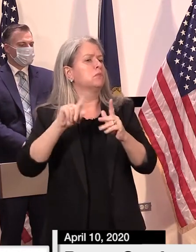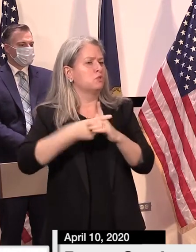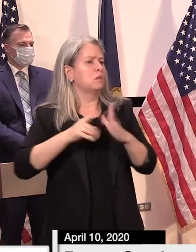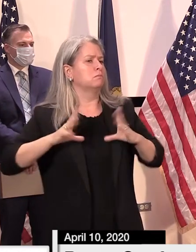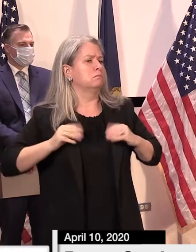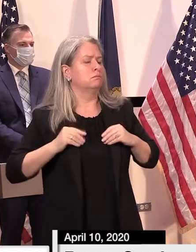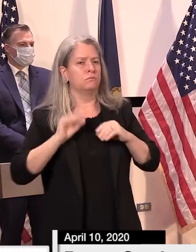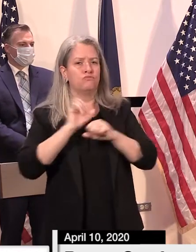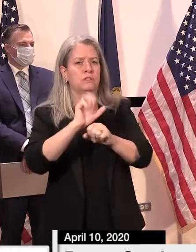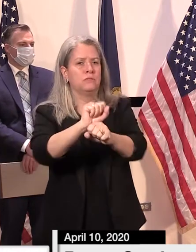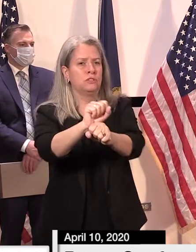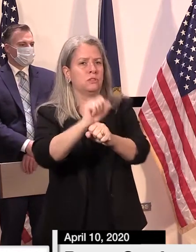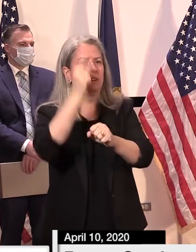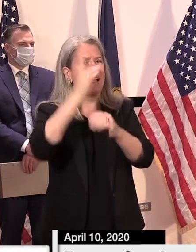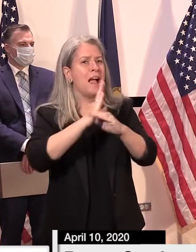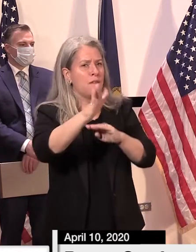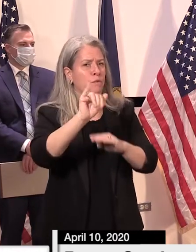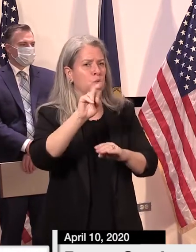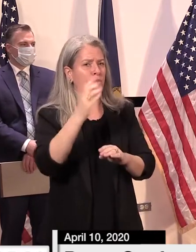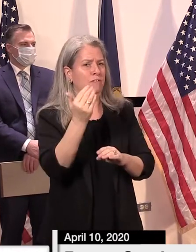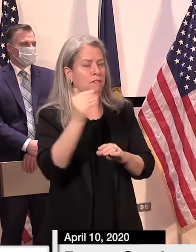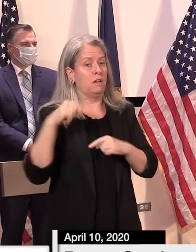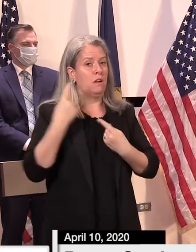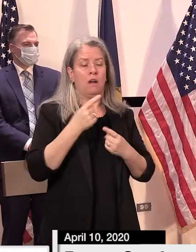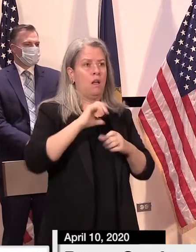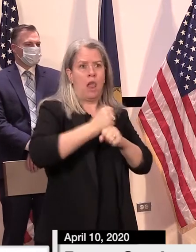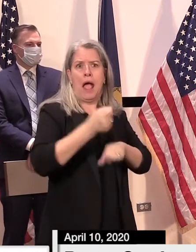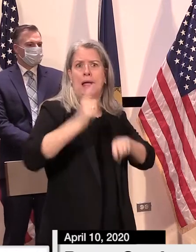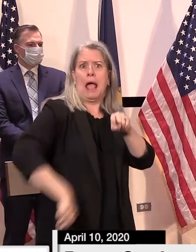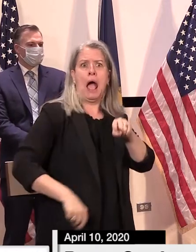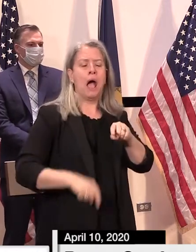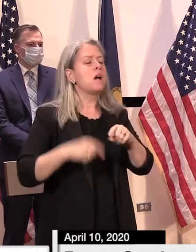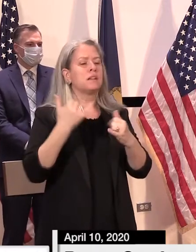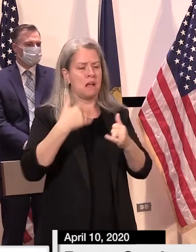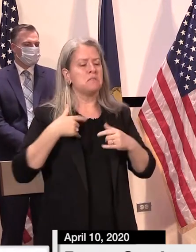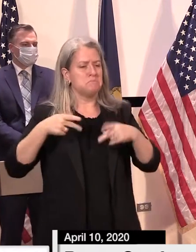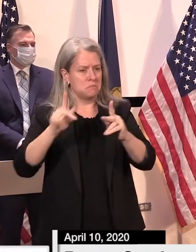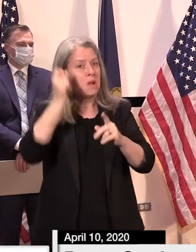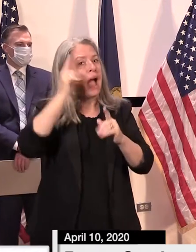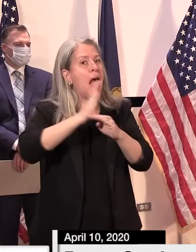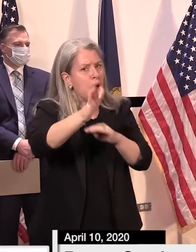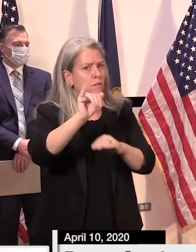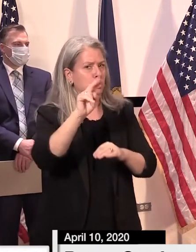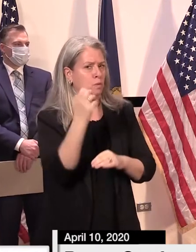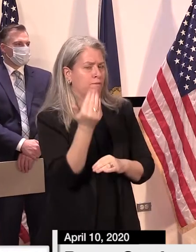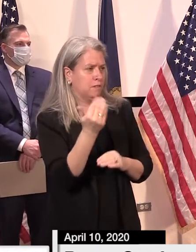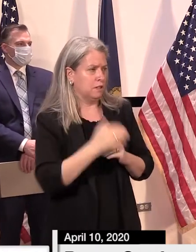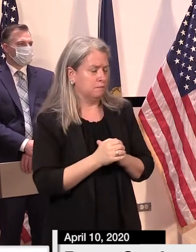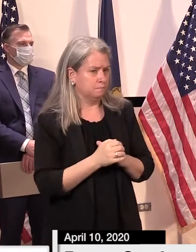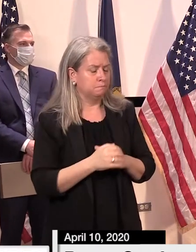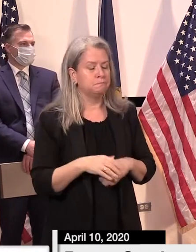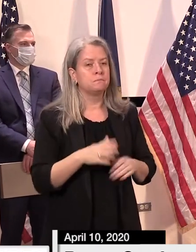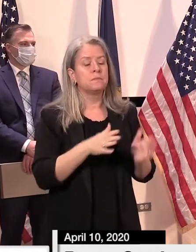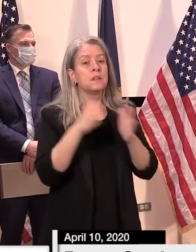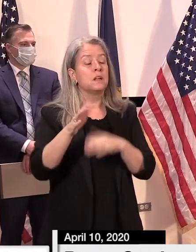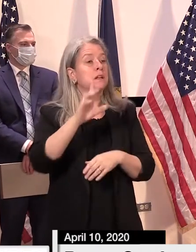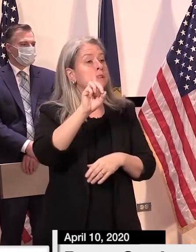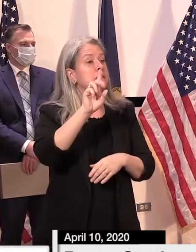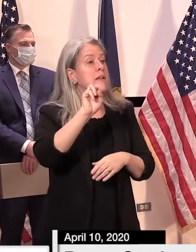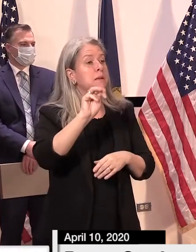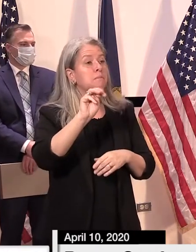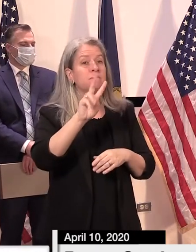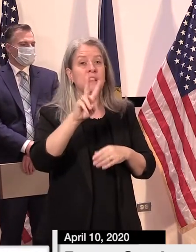rectified. And working with the House and Senate Transportation Committees, I've also directed the DMV to extend vehicle